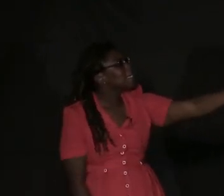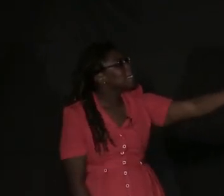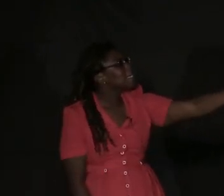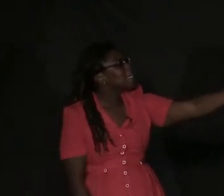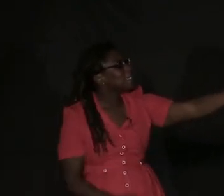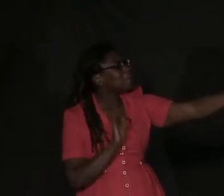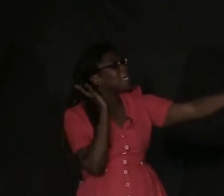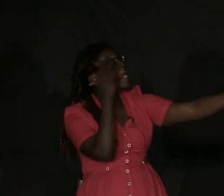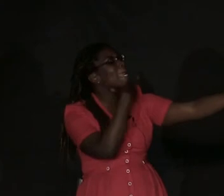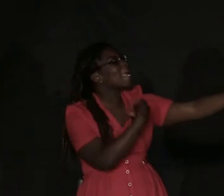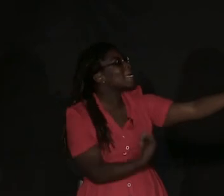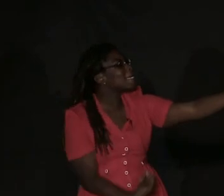Pity!